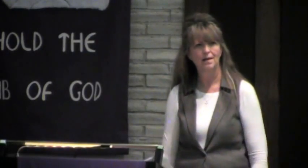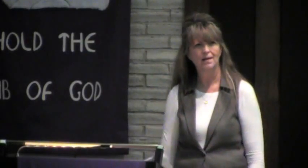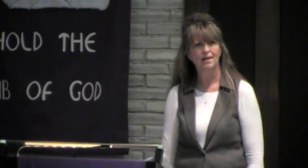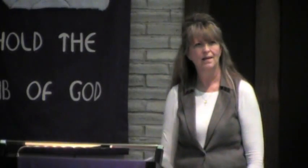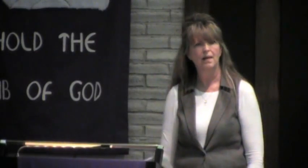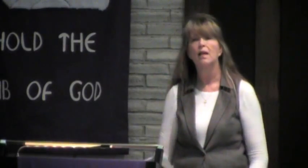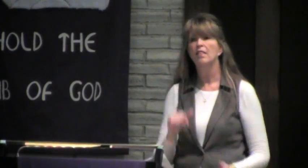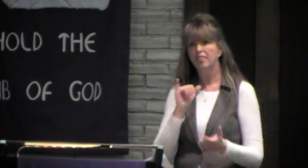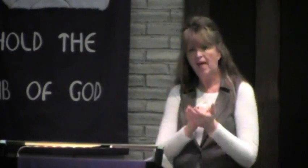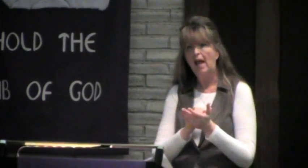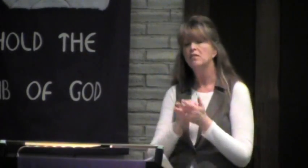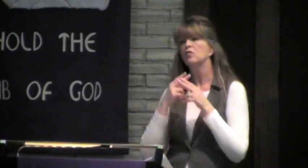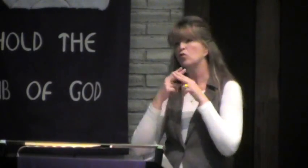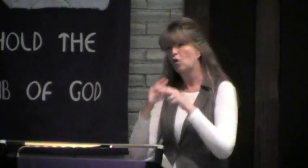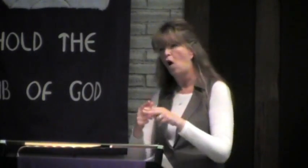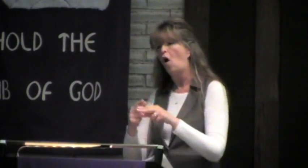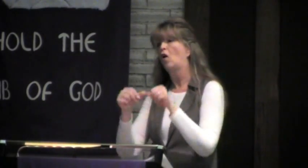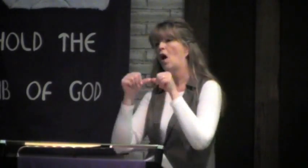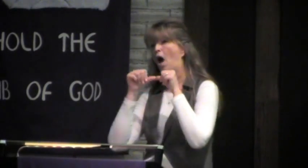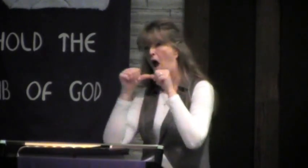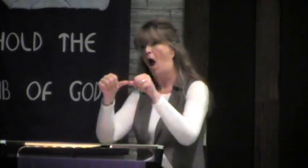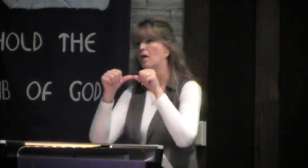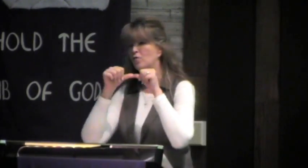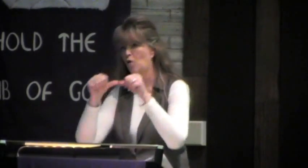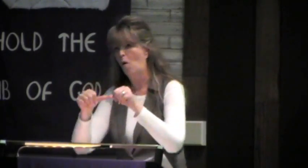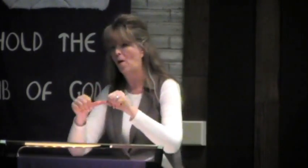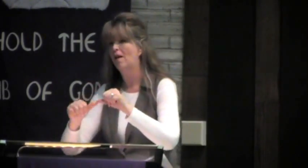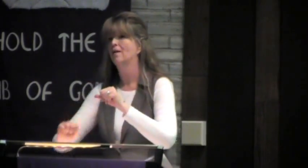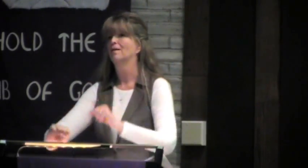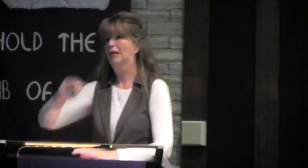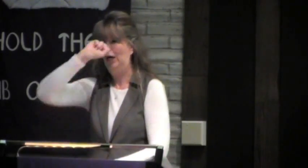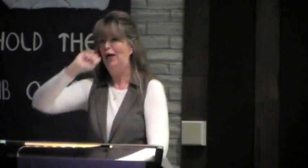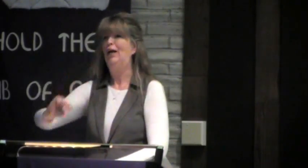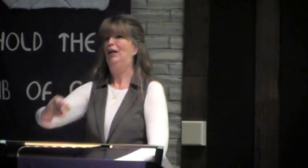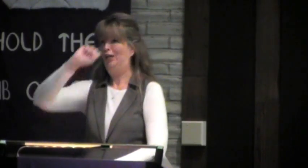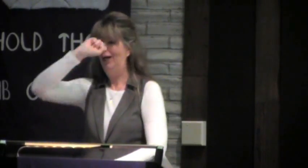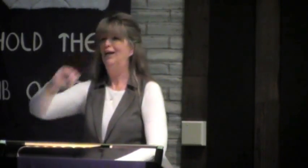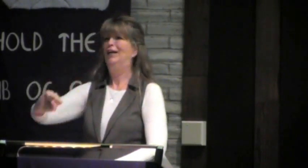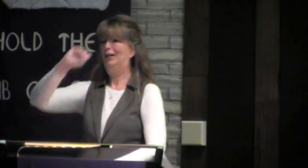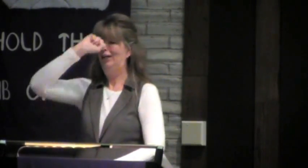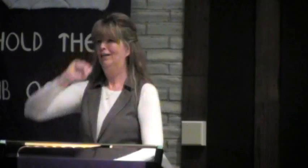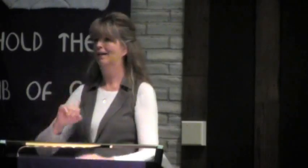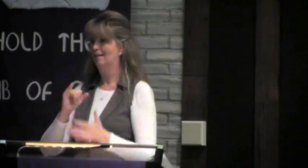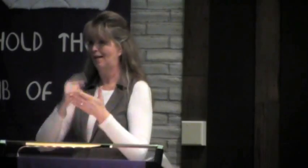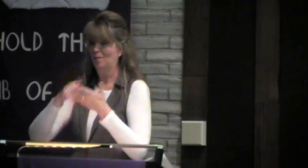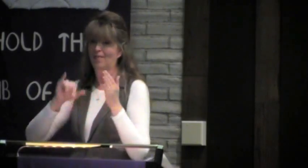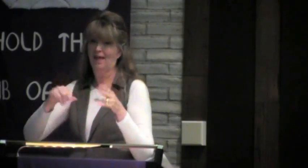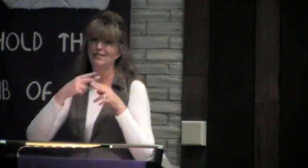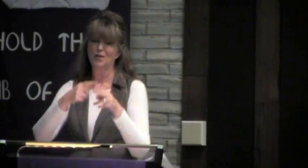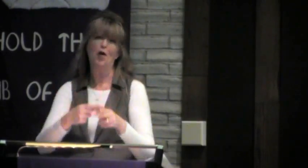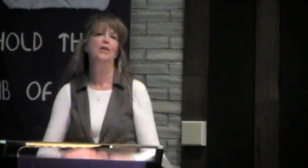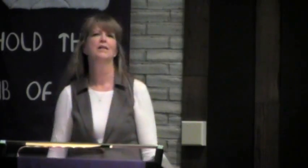And then we would finally get the money saved up to get it fixed. And the leak continued. It was just, we felt like we were